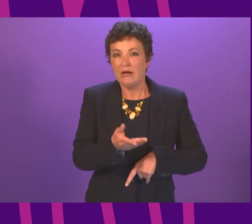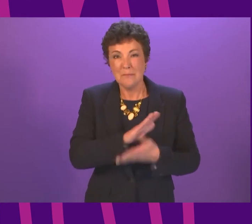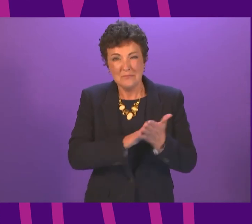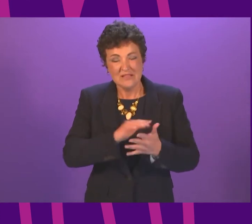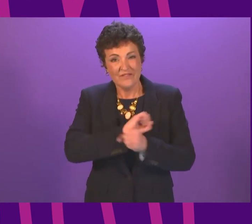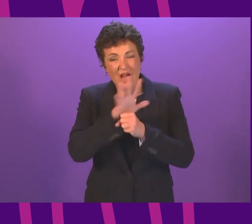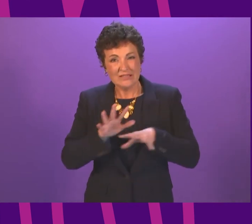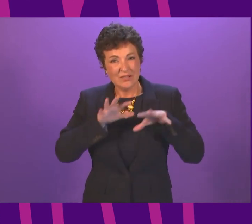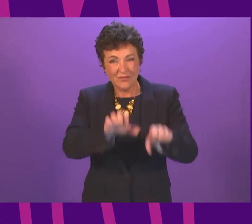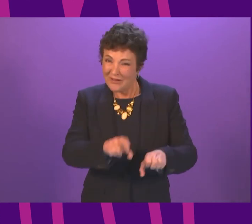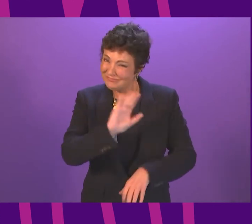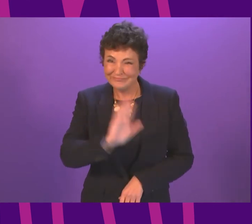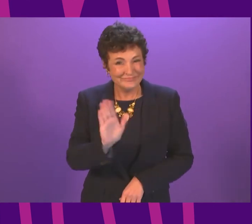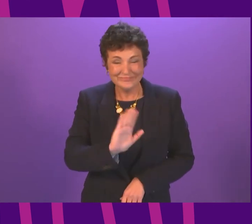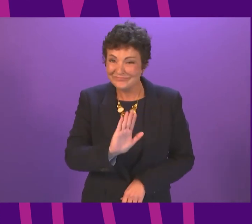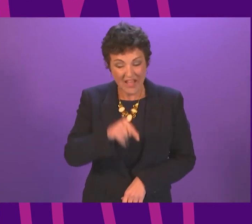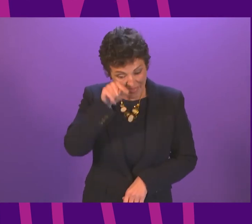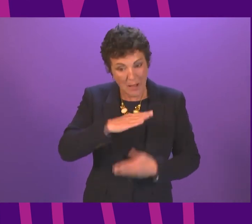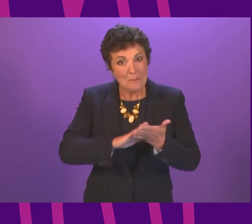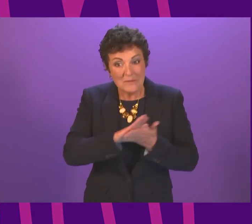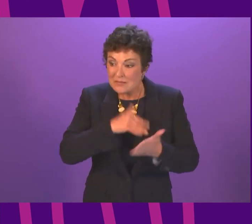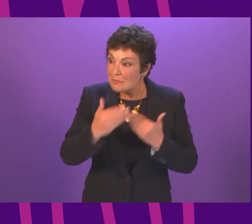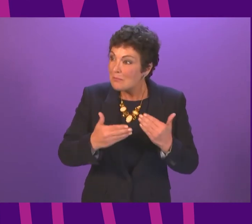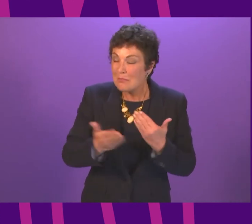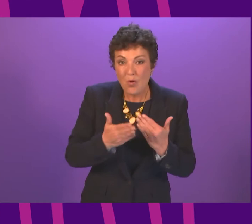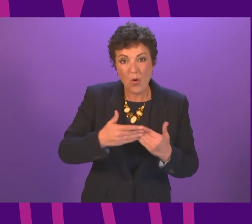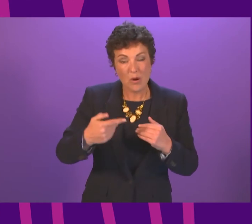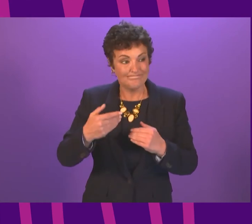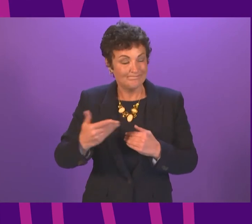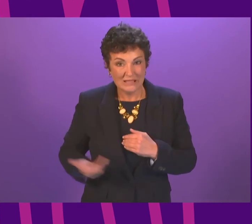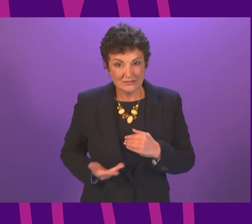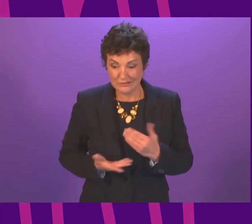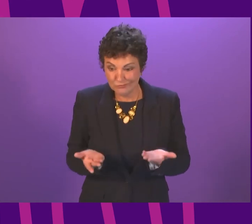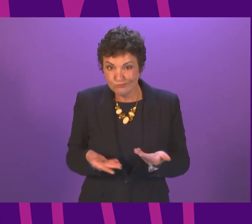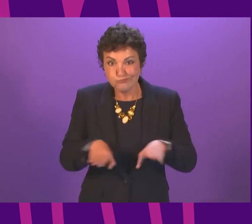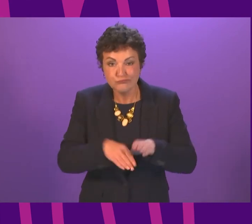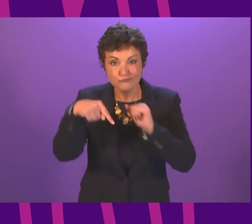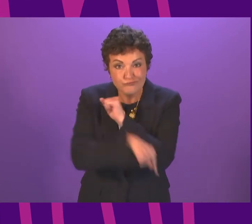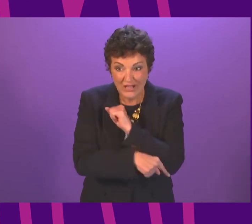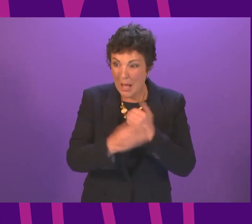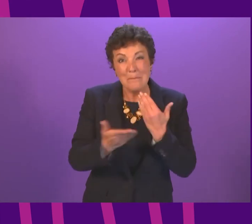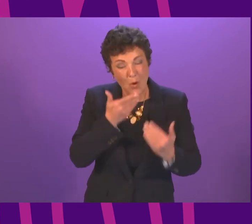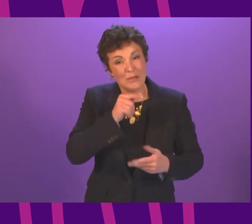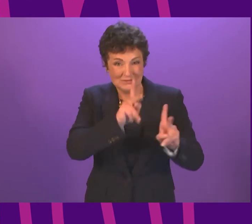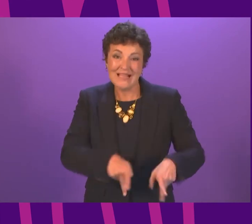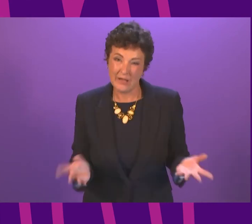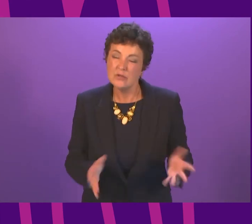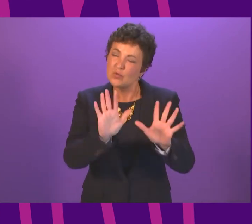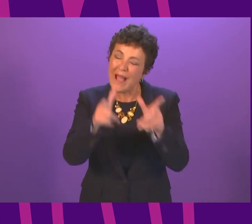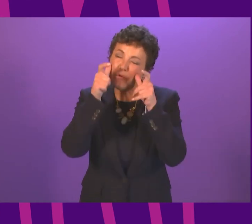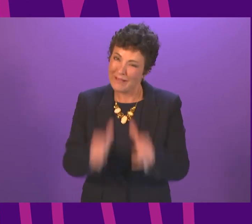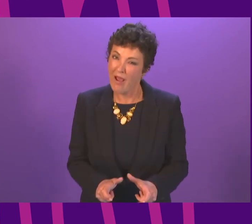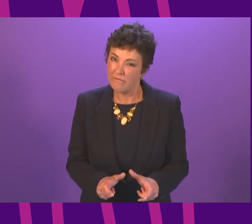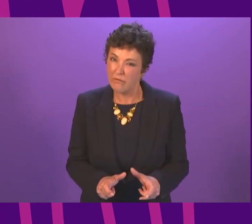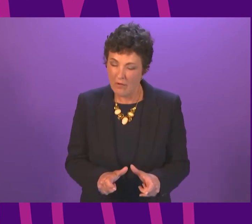again. Because that would lead to more businesses being closed and it would lead to more lives being lost. So, we need to continue to steer a careful course through this.